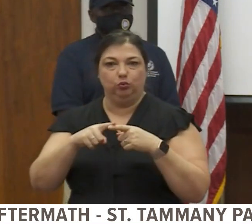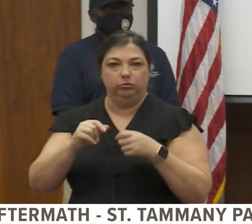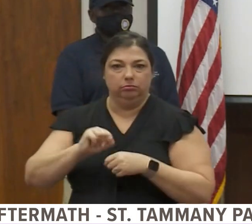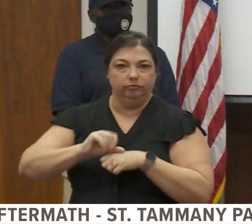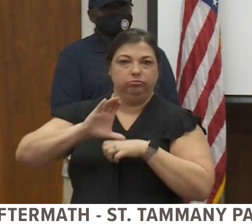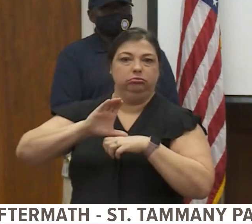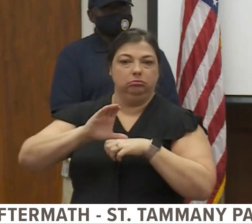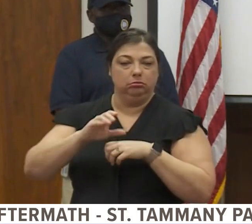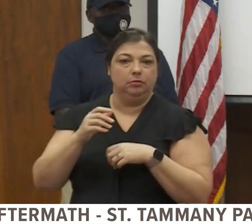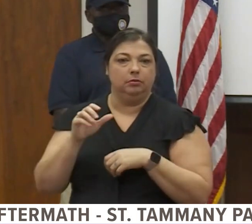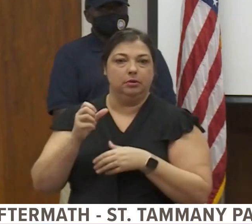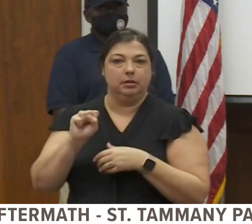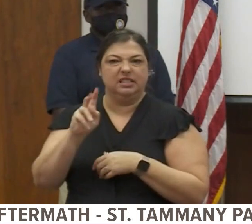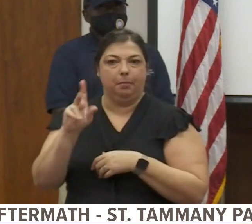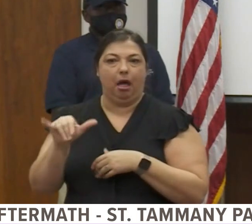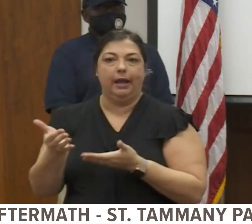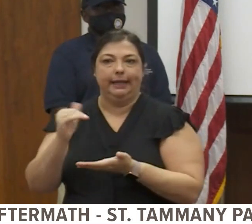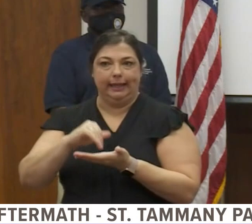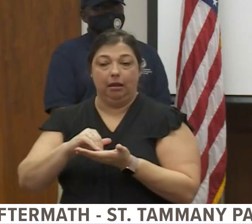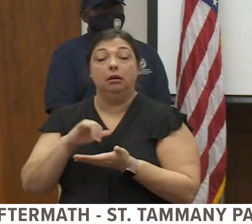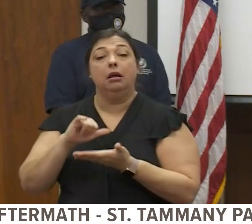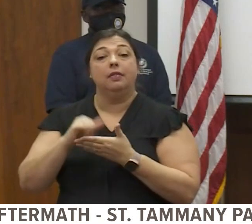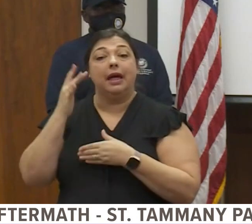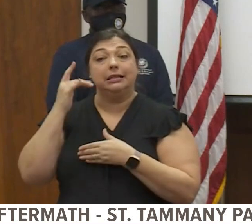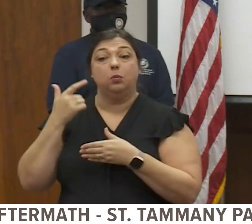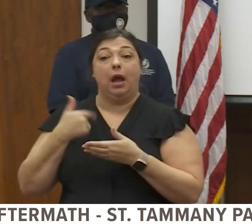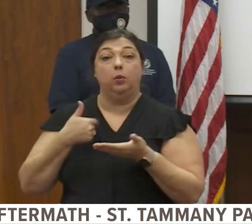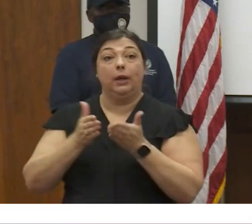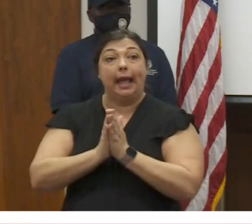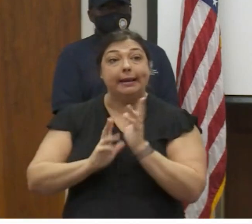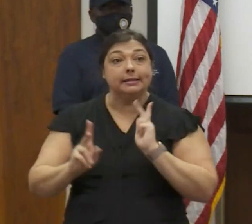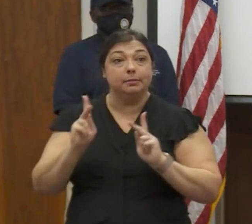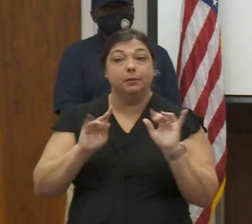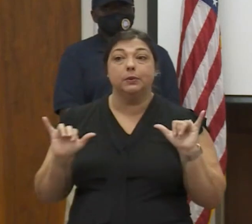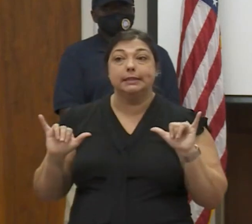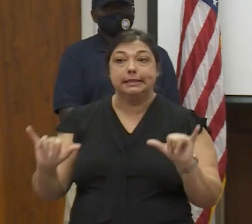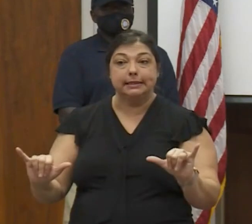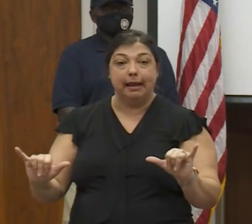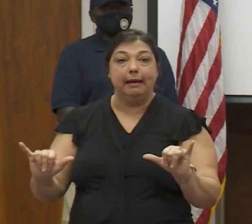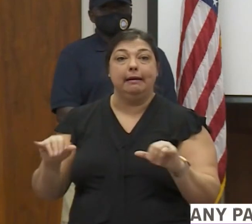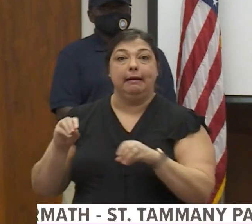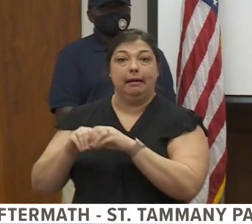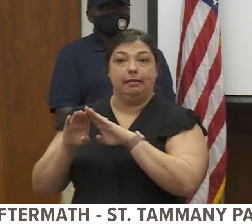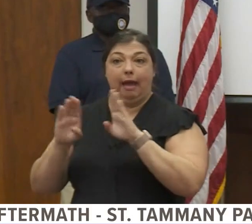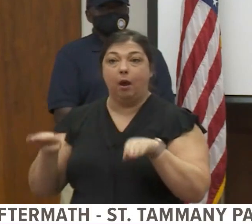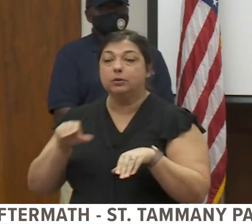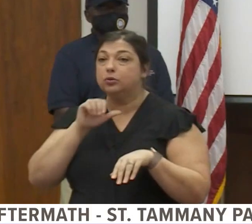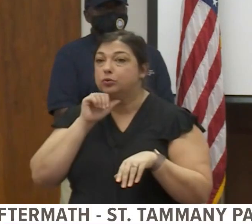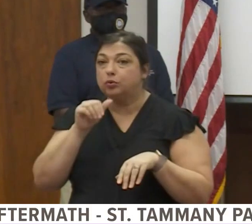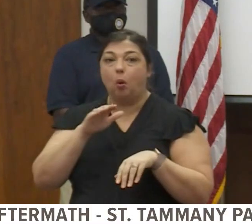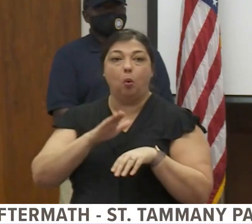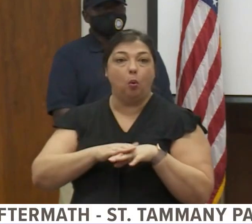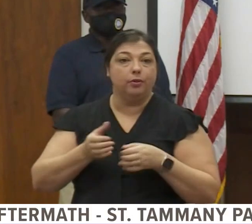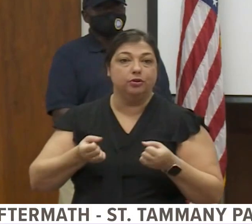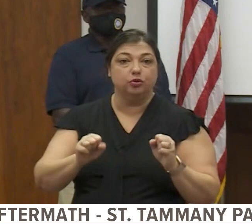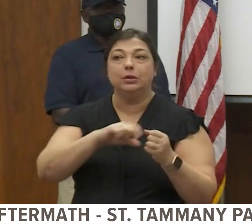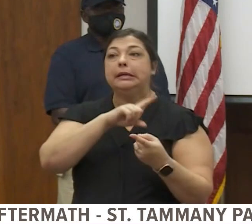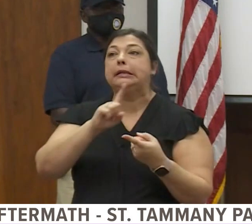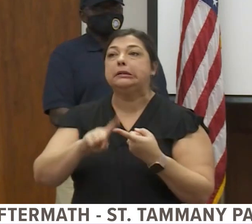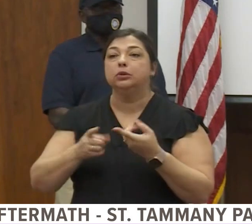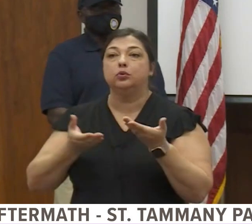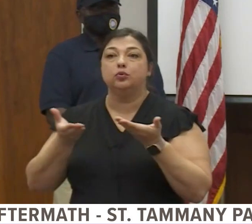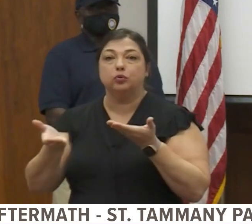supply. So that's another reason why we've been asking our citizens to stay off the roads until those services